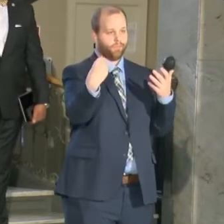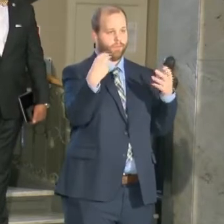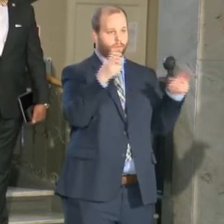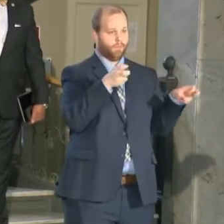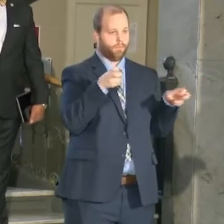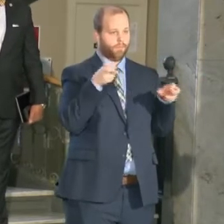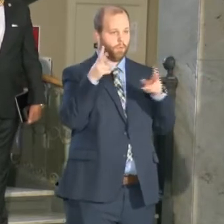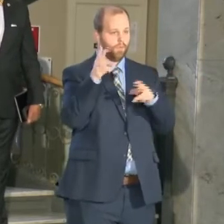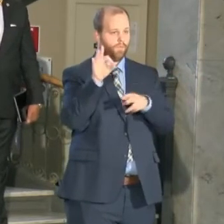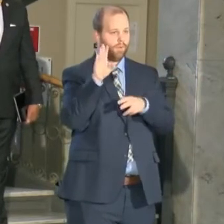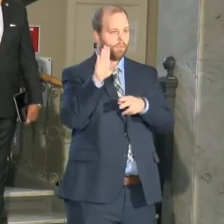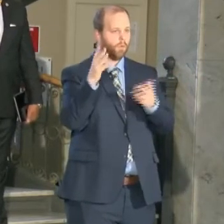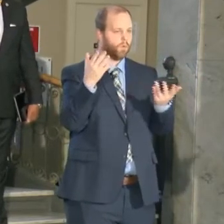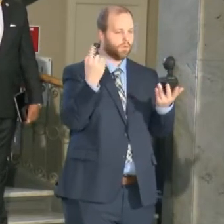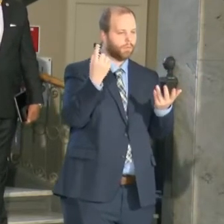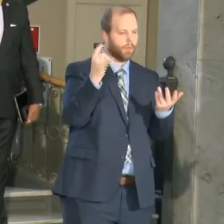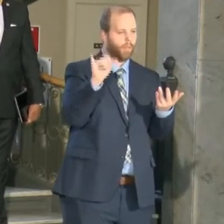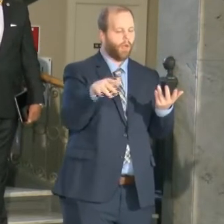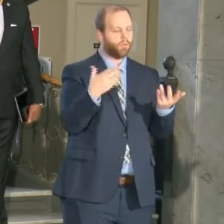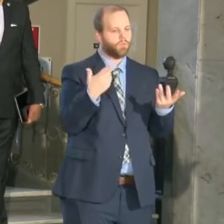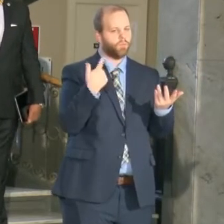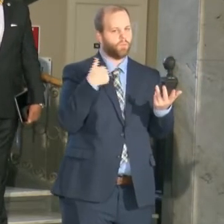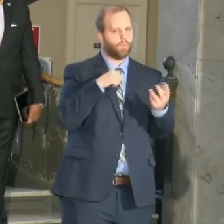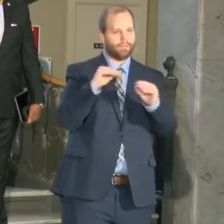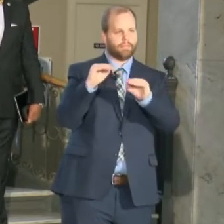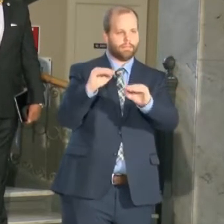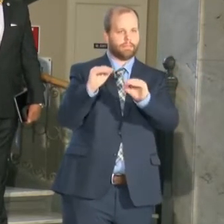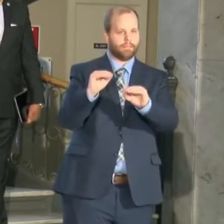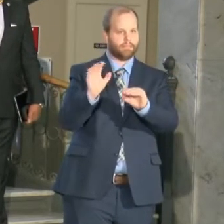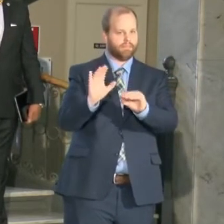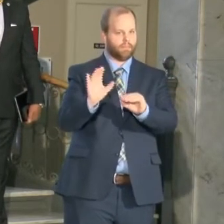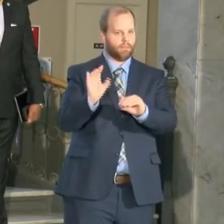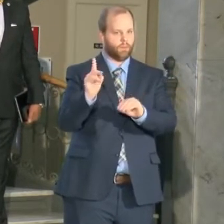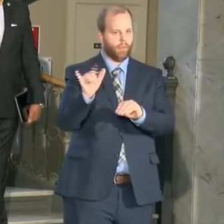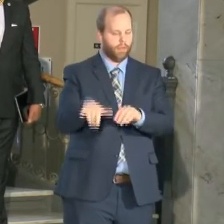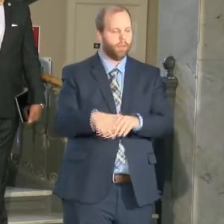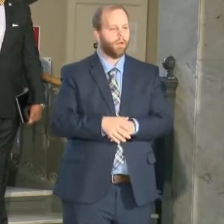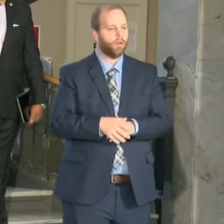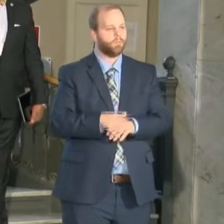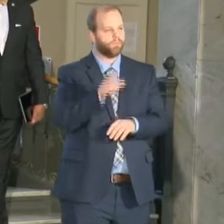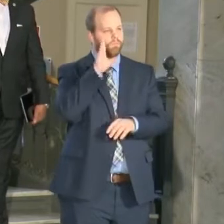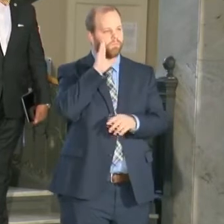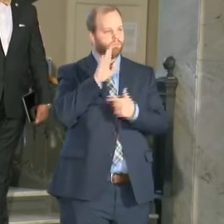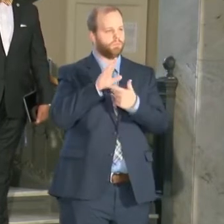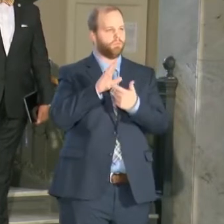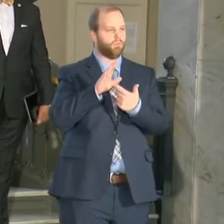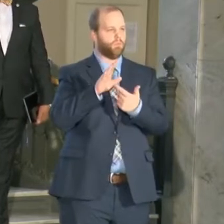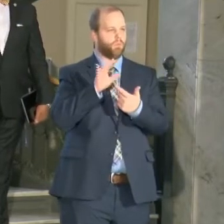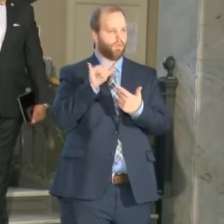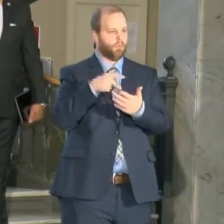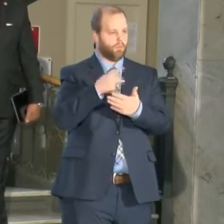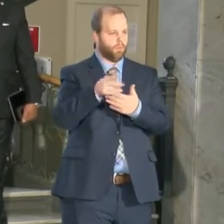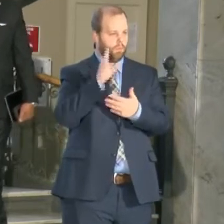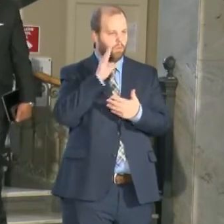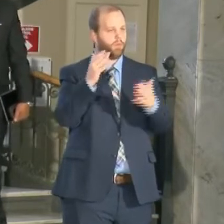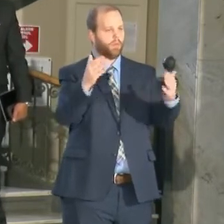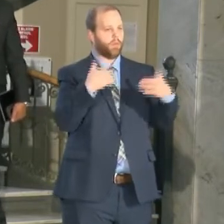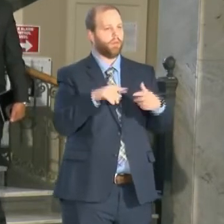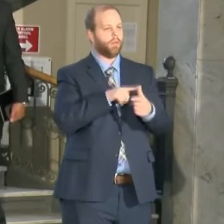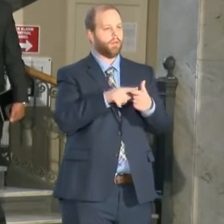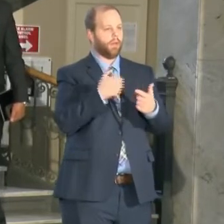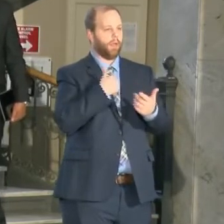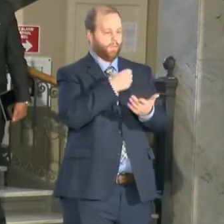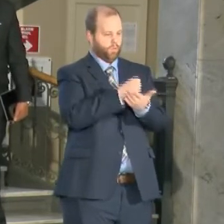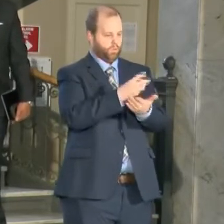will be working with the police department. As you all know, we have a full-time social worker. That program is is is paying dividends.